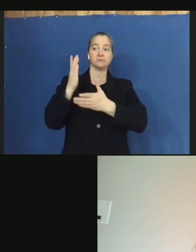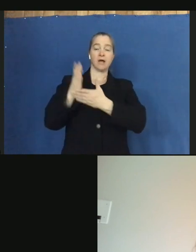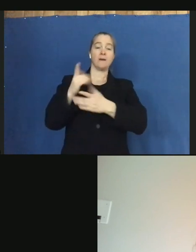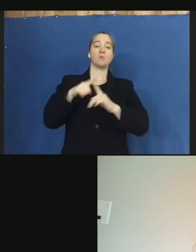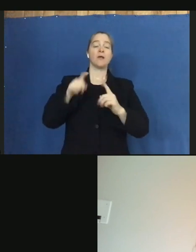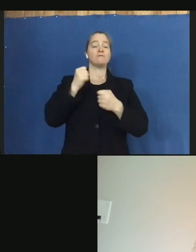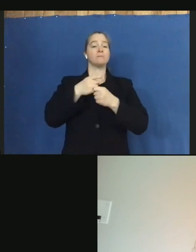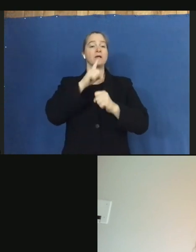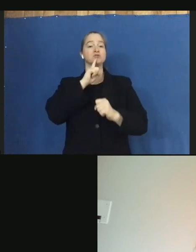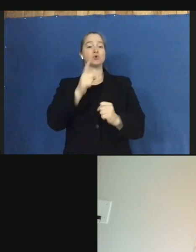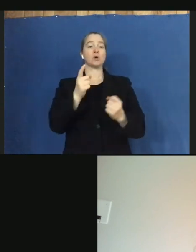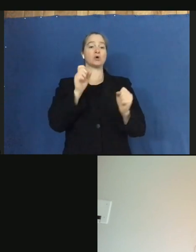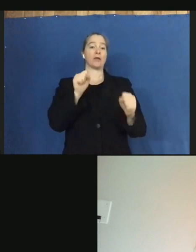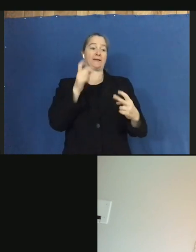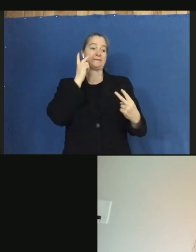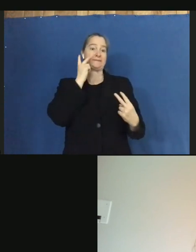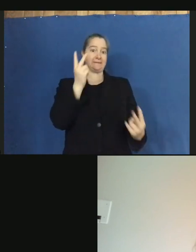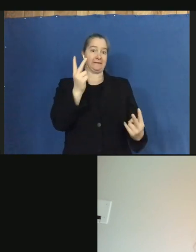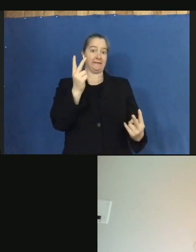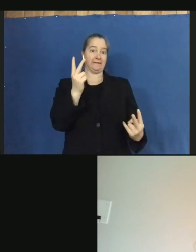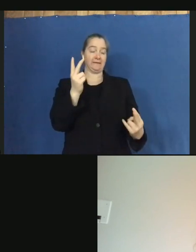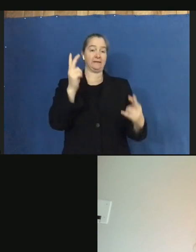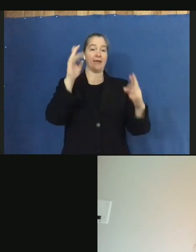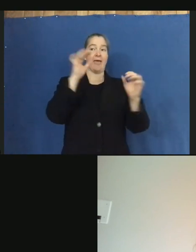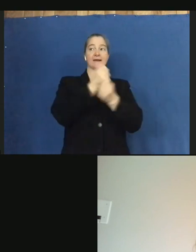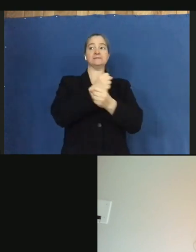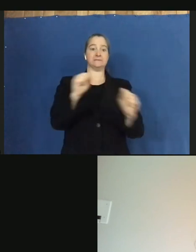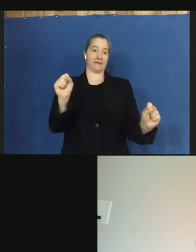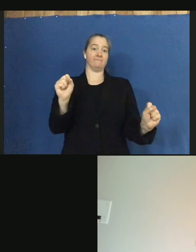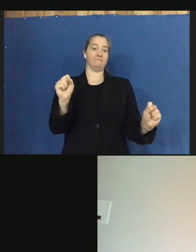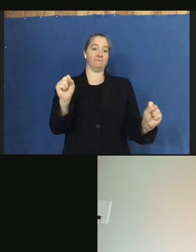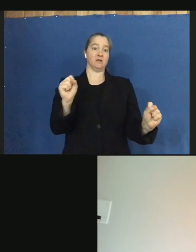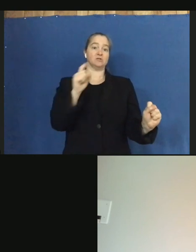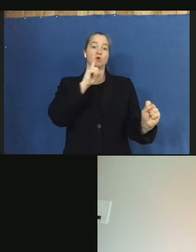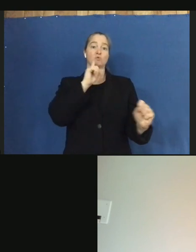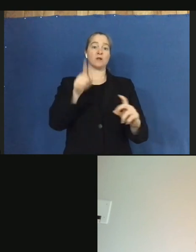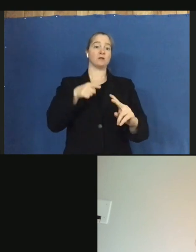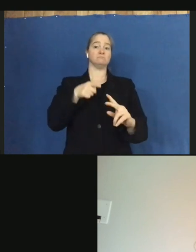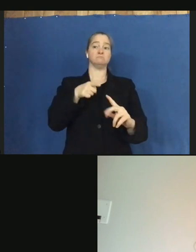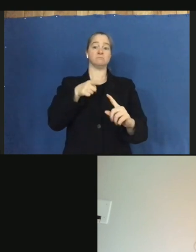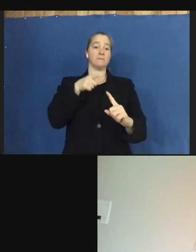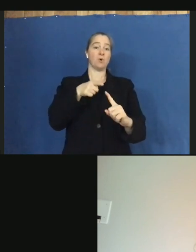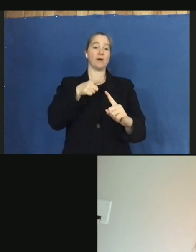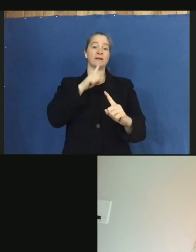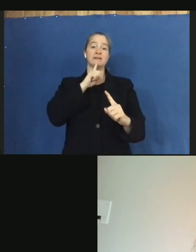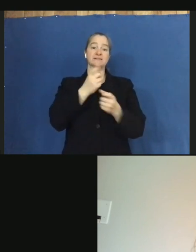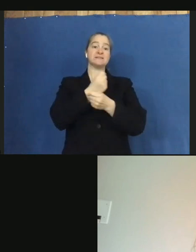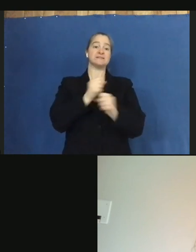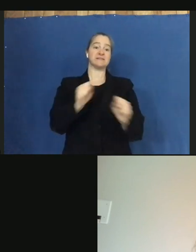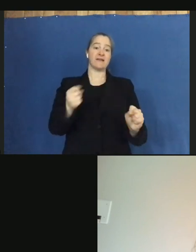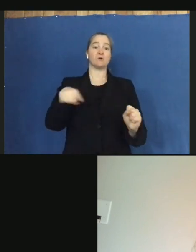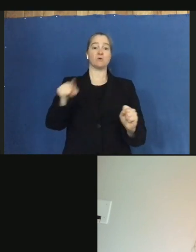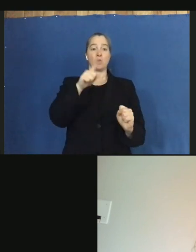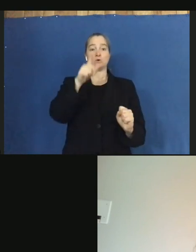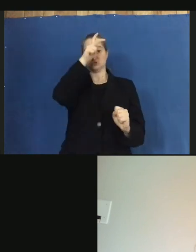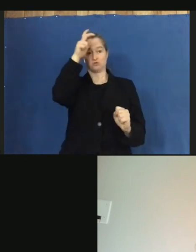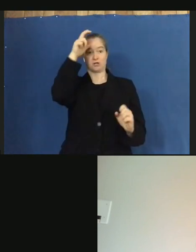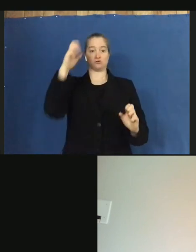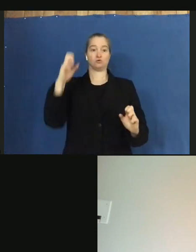to return? So I'd say, you know, in a nutshell, it's really coming down to, is it safe for those vehicles to return at that point?